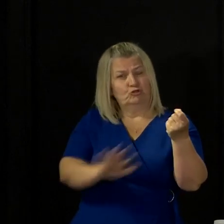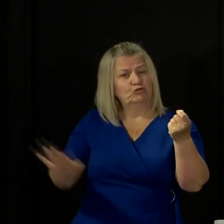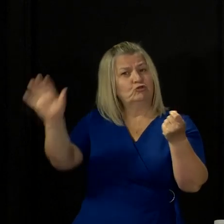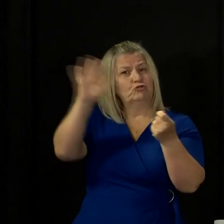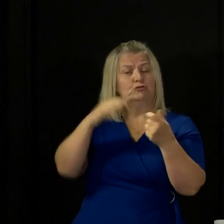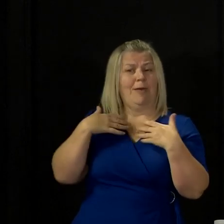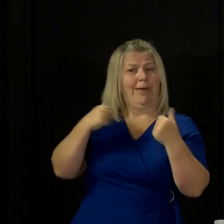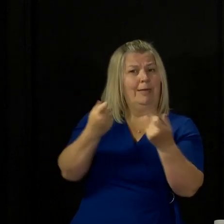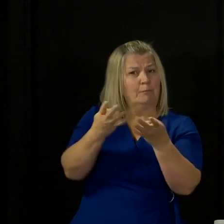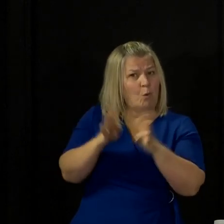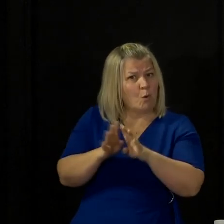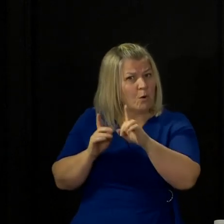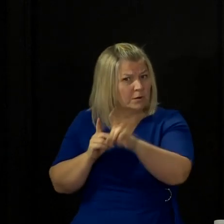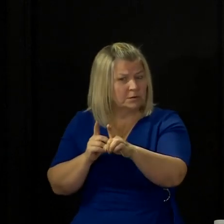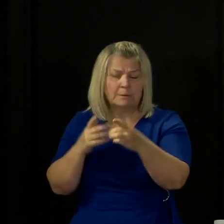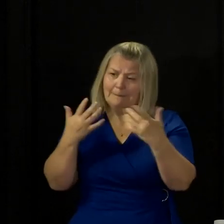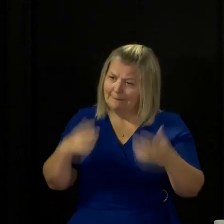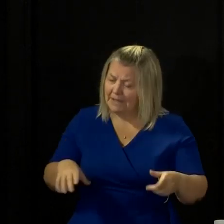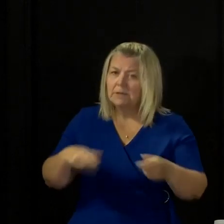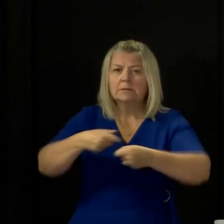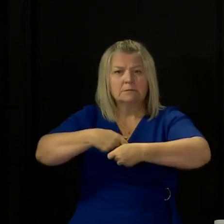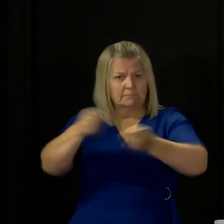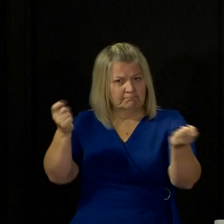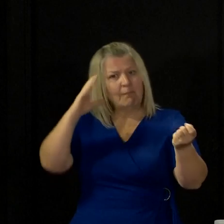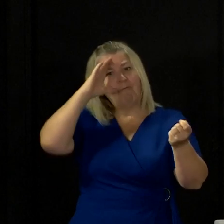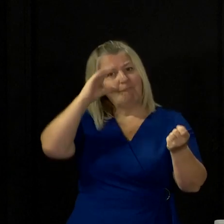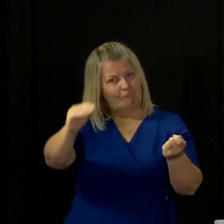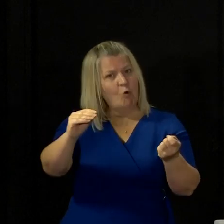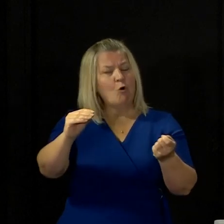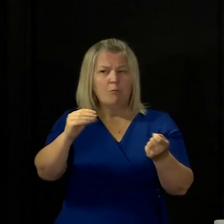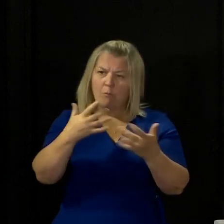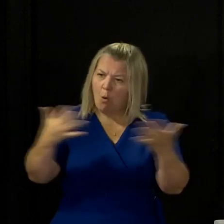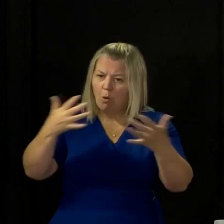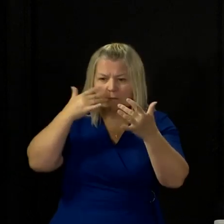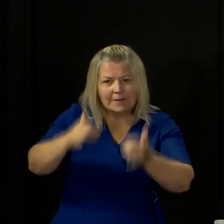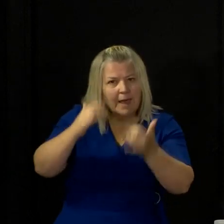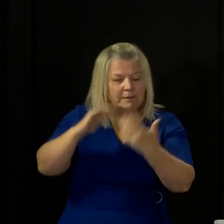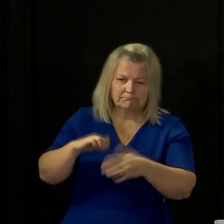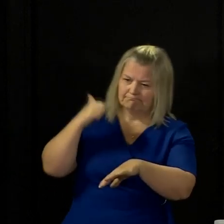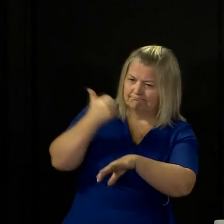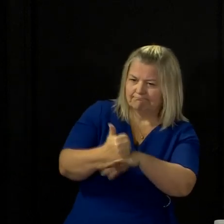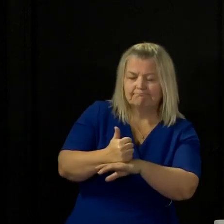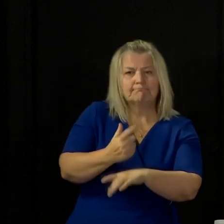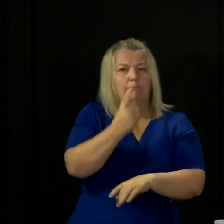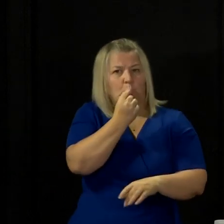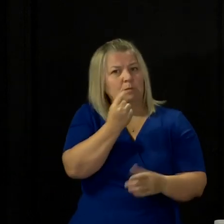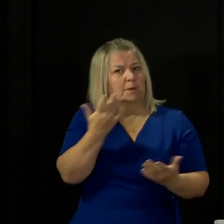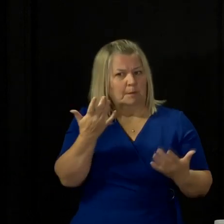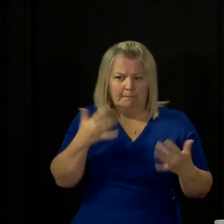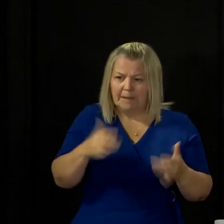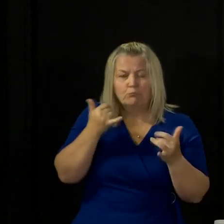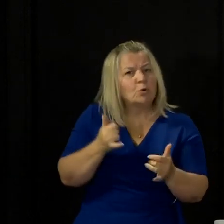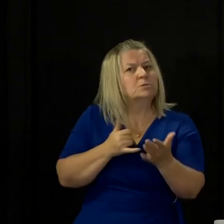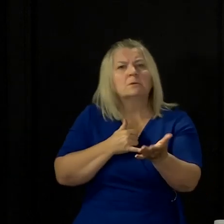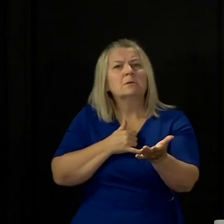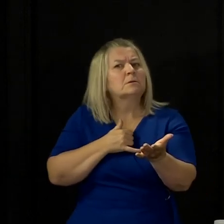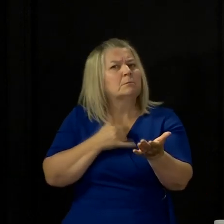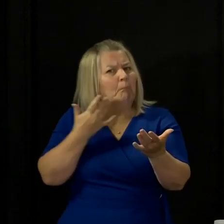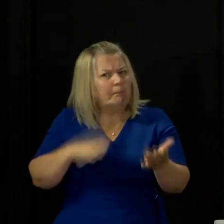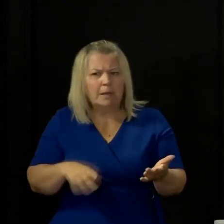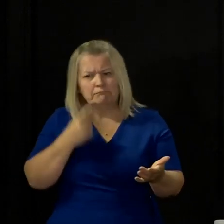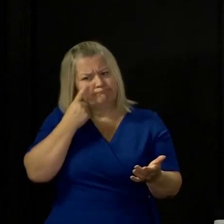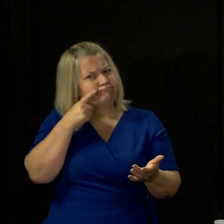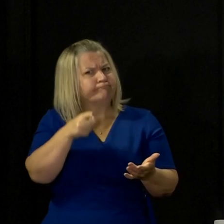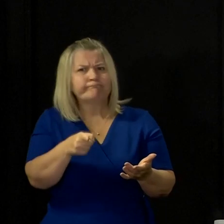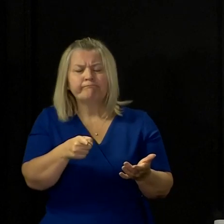commitments we've made on testing are fully implemented and implemented as quickly as possible. And that's been monitored closely. And we've